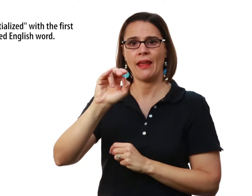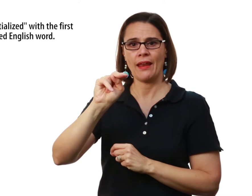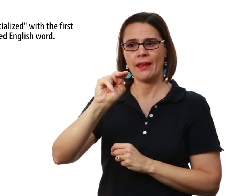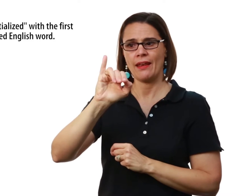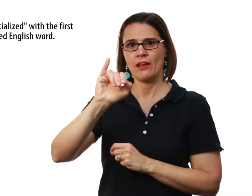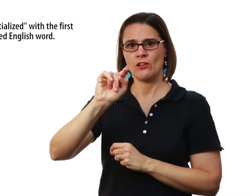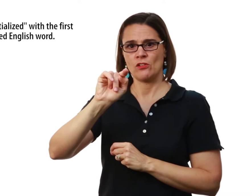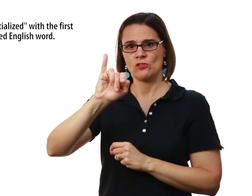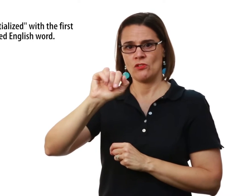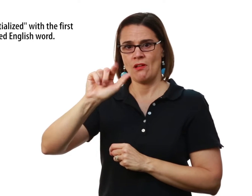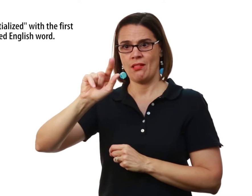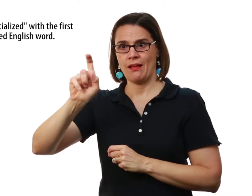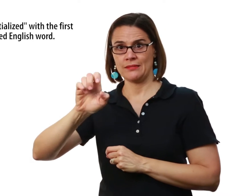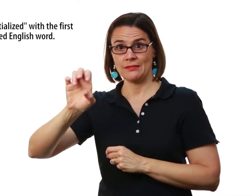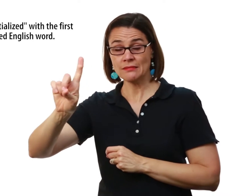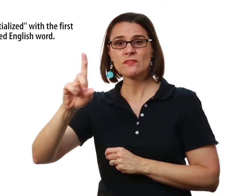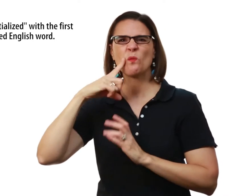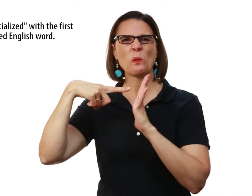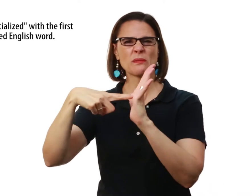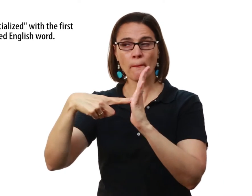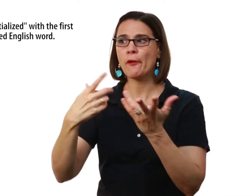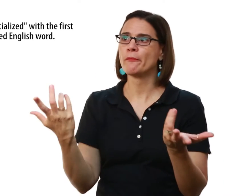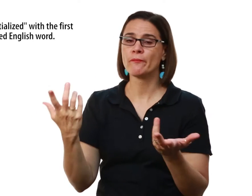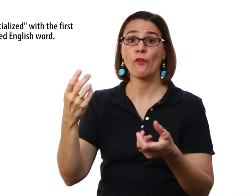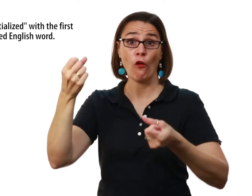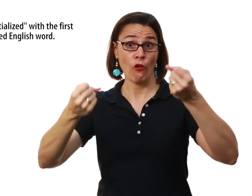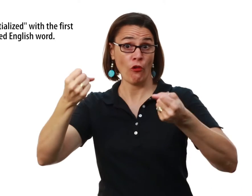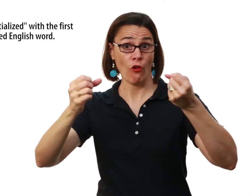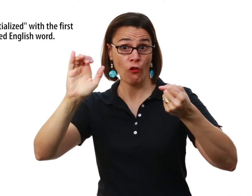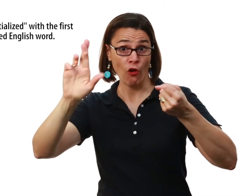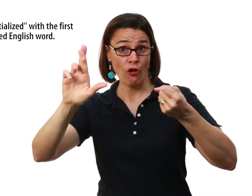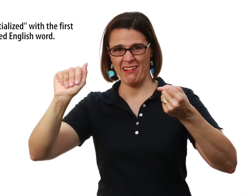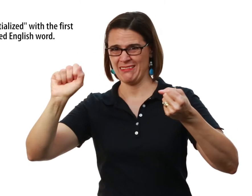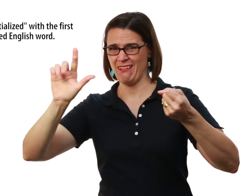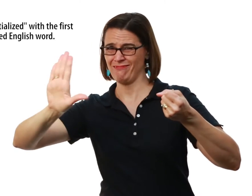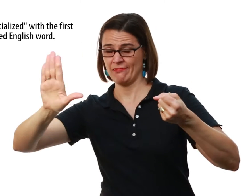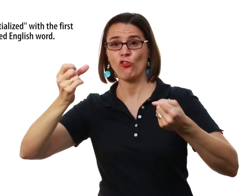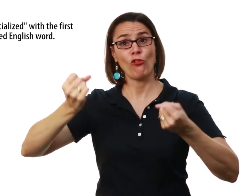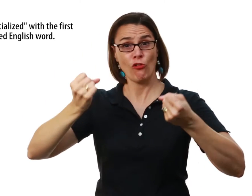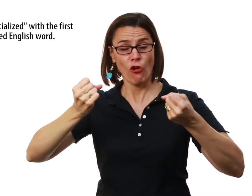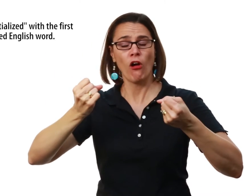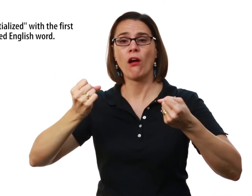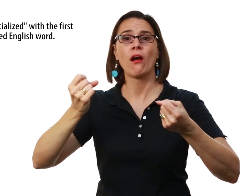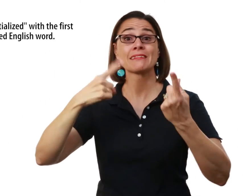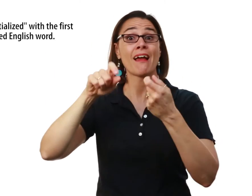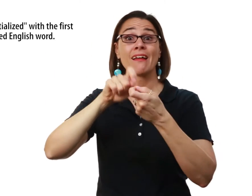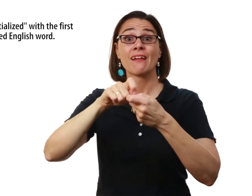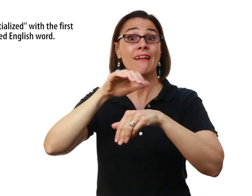initialize them For example, the sign for car This is the ASL sign for car And in Signed English you would sign it